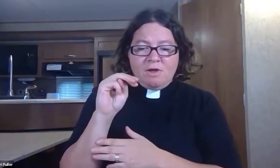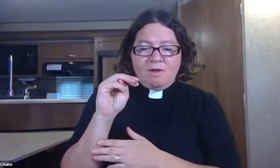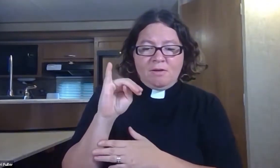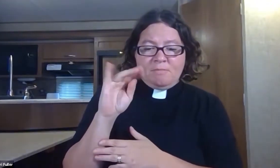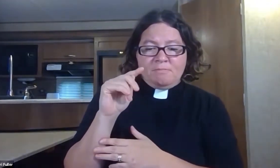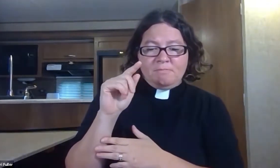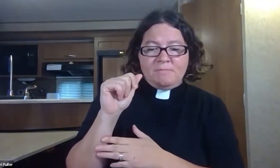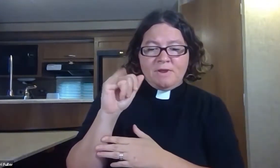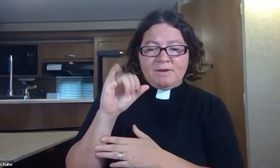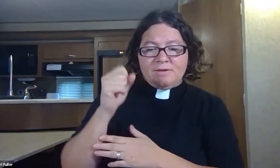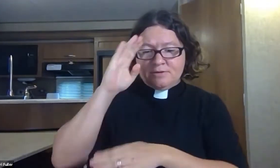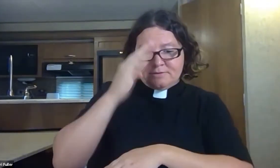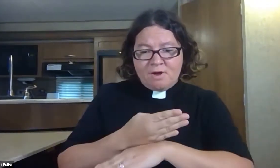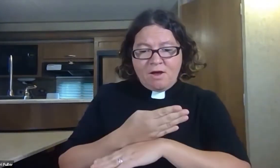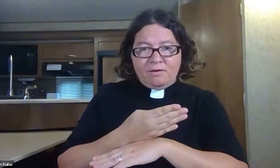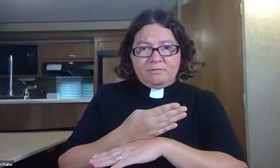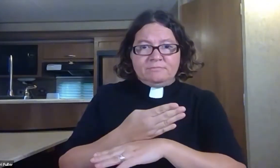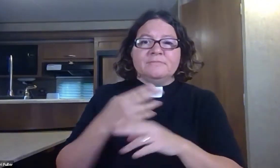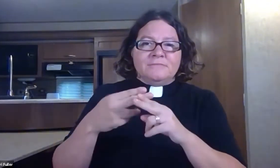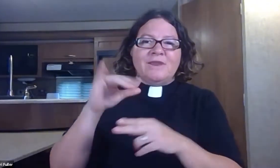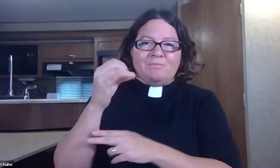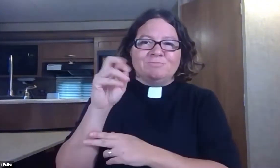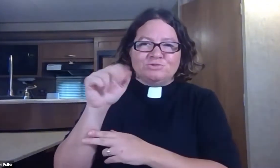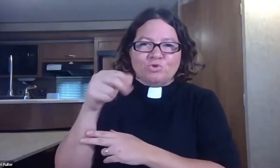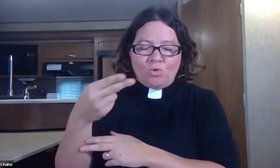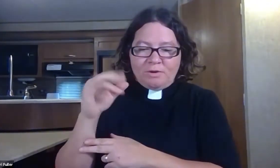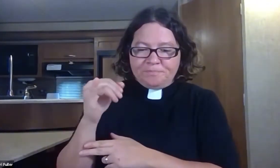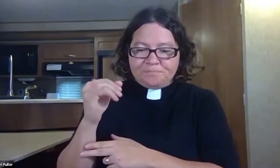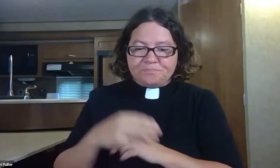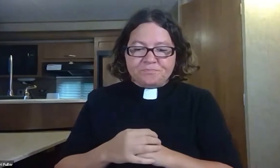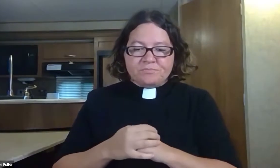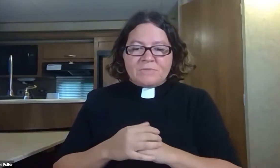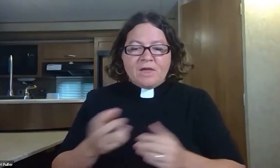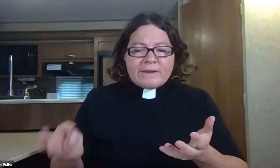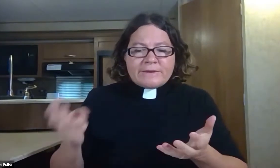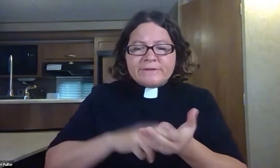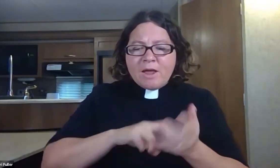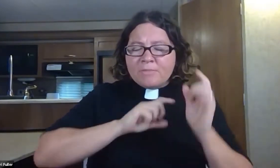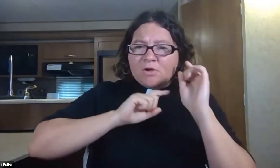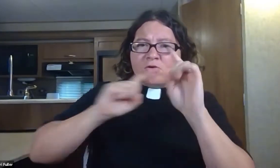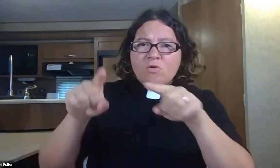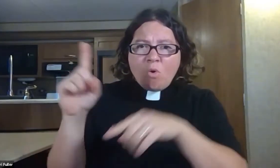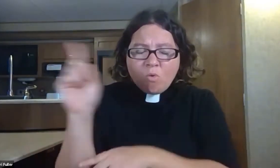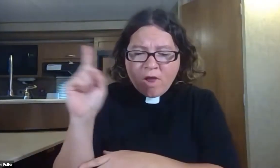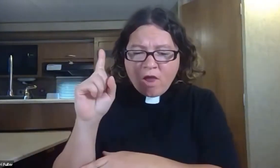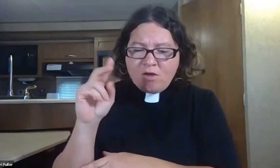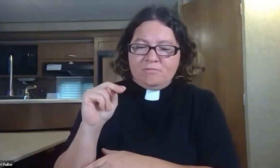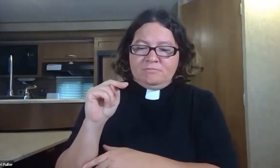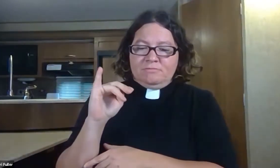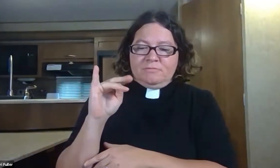And the Lord's word came to Jonah, Ahmadi's son. Get up and go to Nineveh, that great